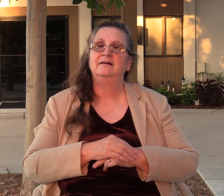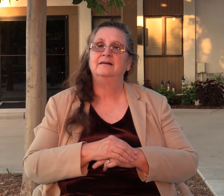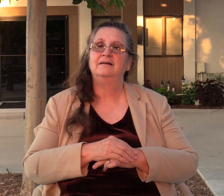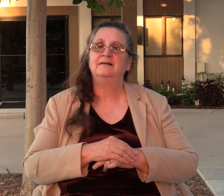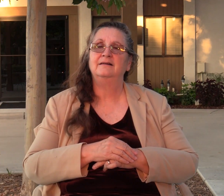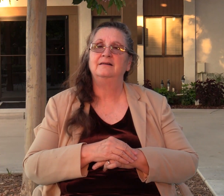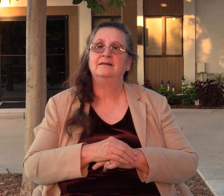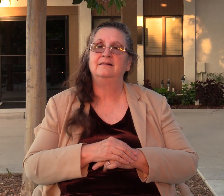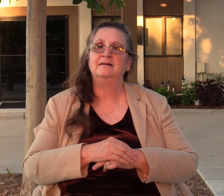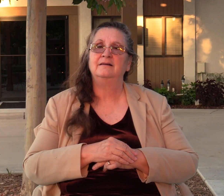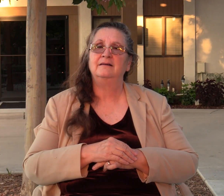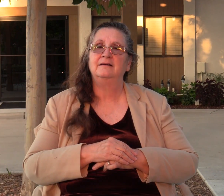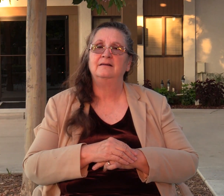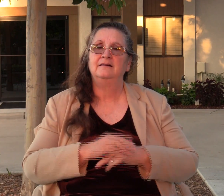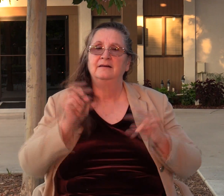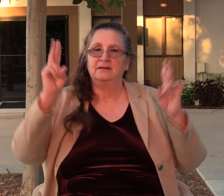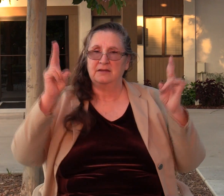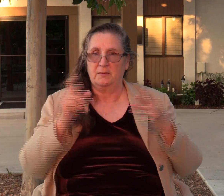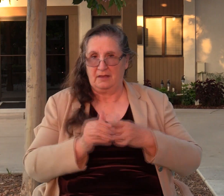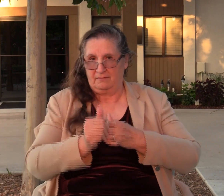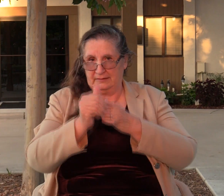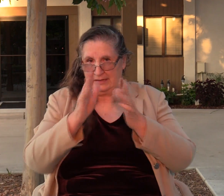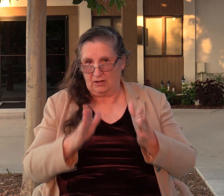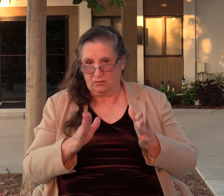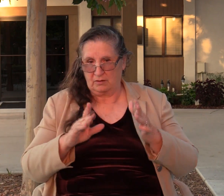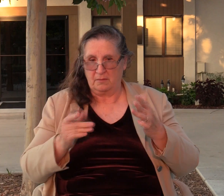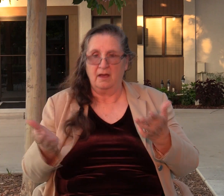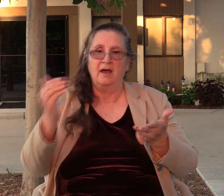the topic of leadership keeps coming up over and over, right?